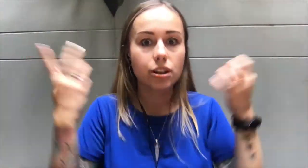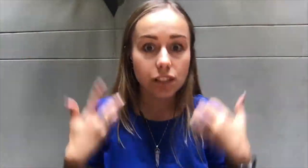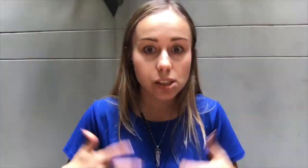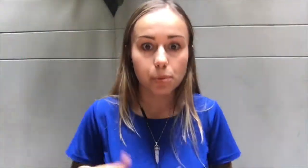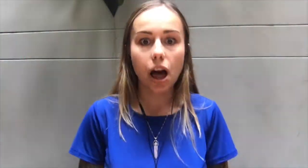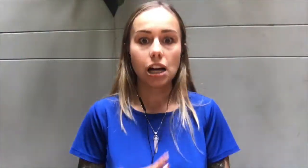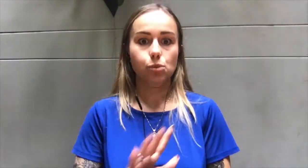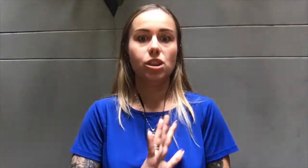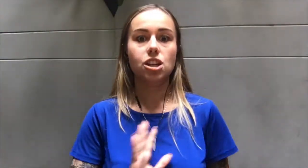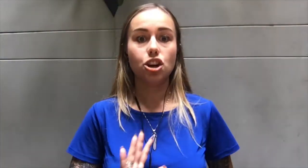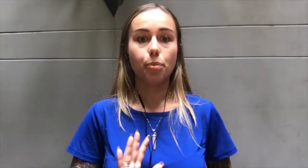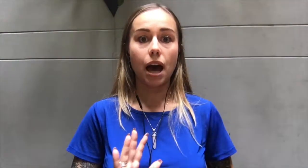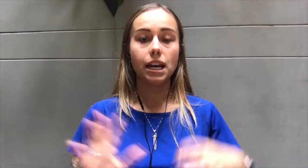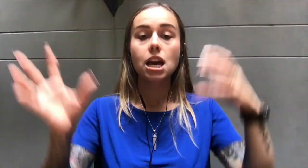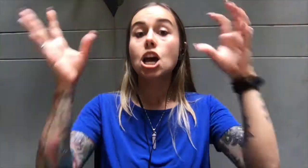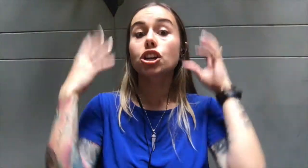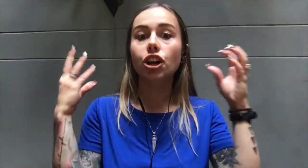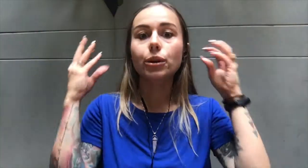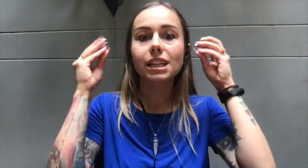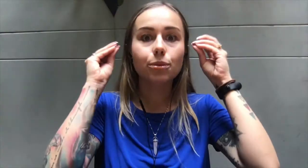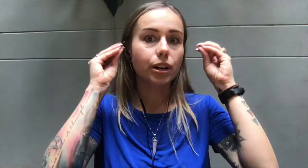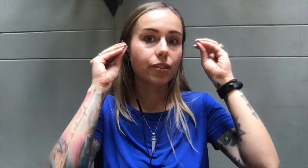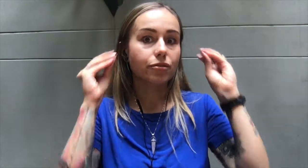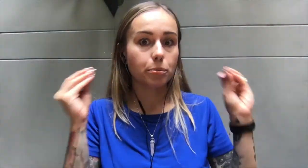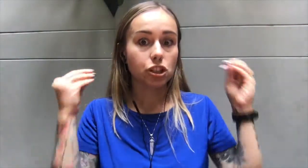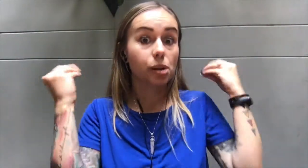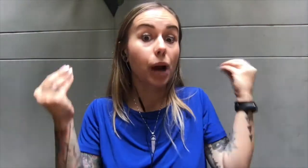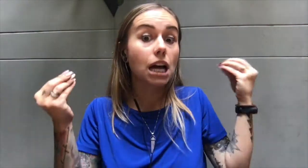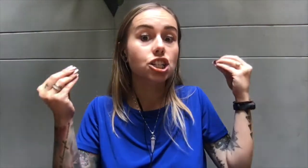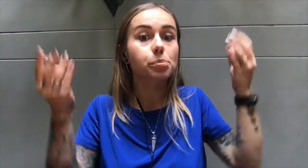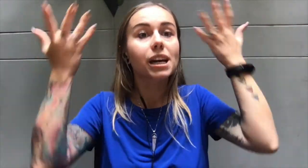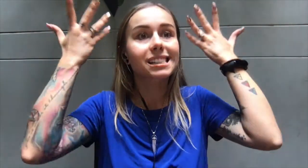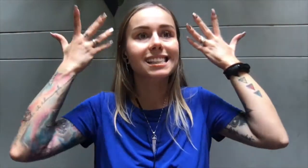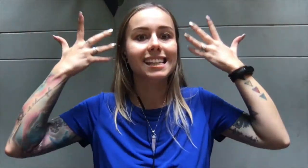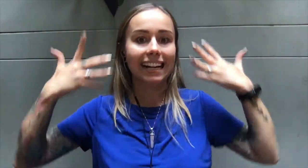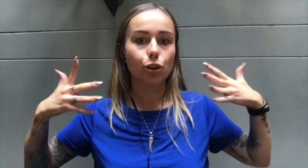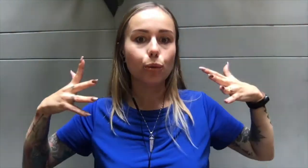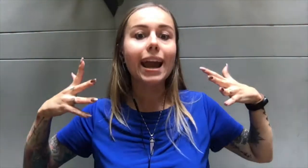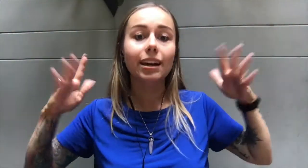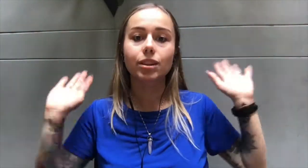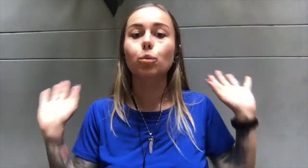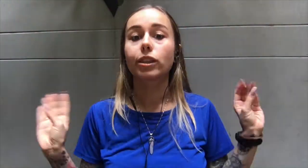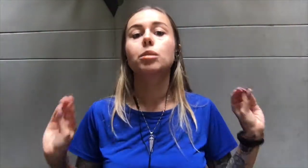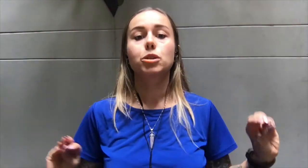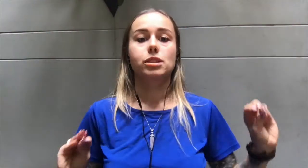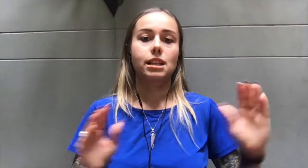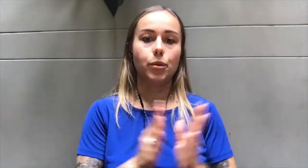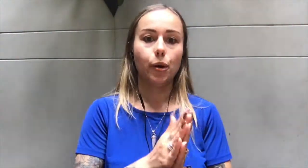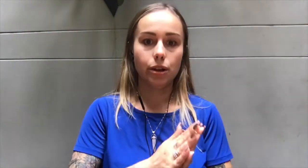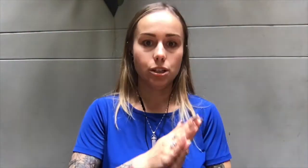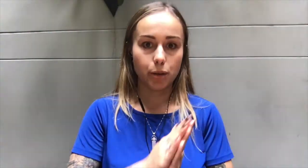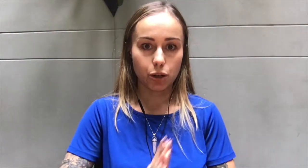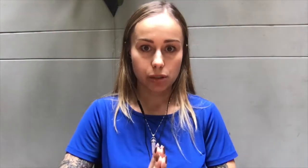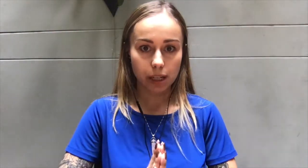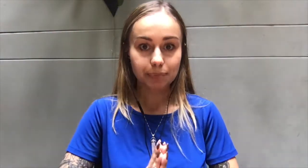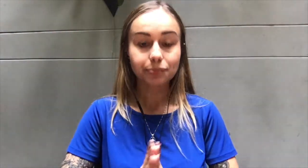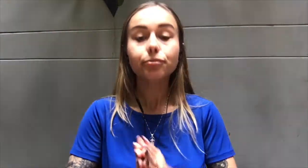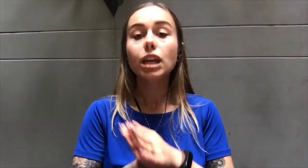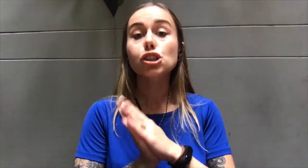of these blocks within your body, you're going to get rid of them from your subconscious because it's engraved with the music that we're going to be using. So